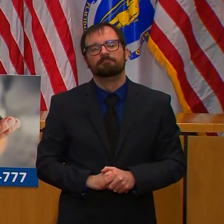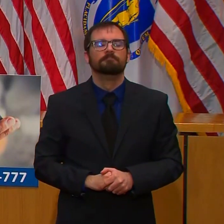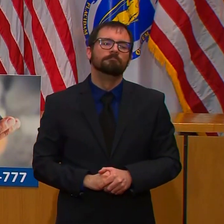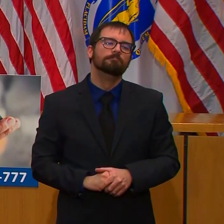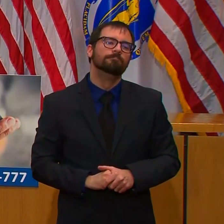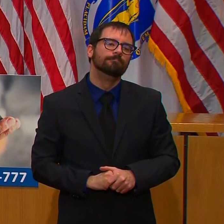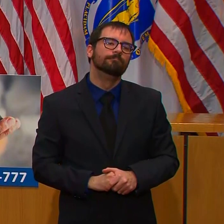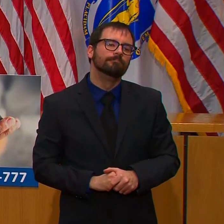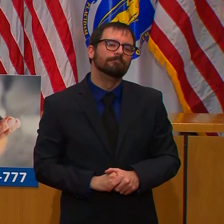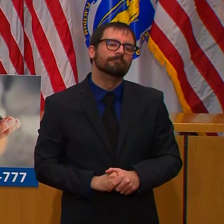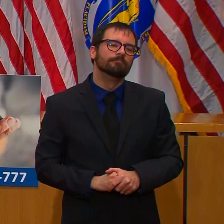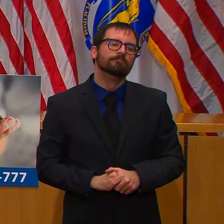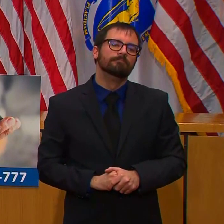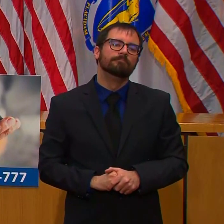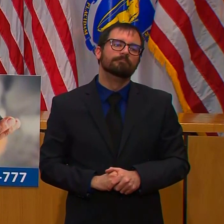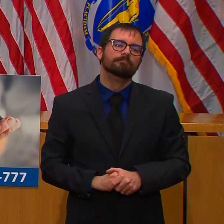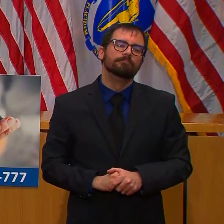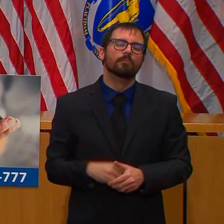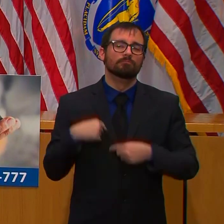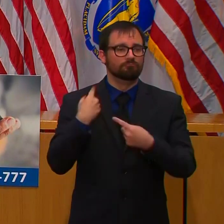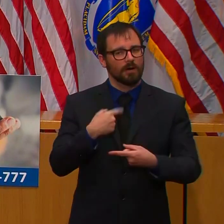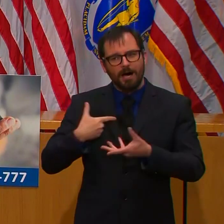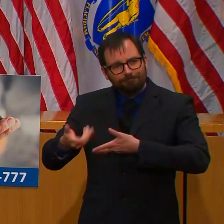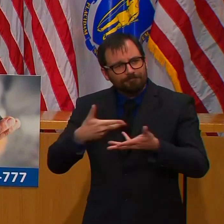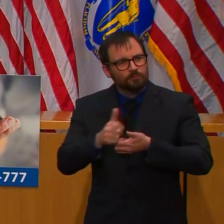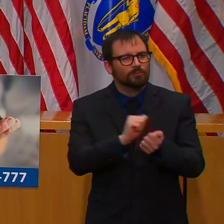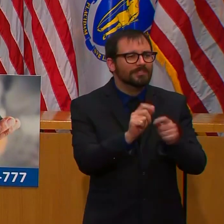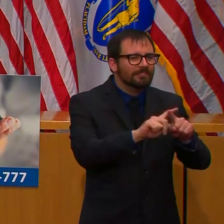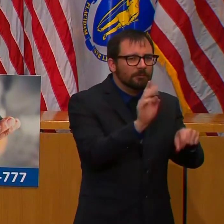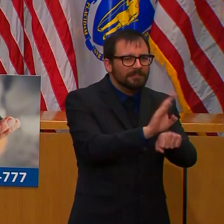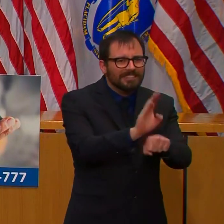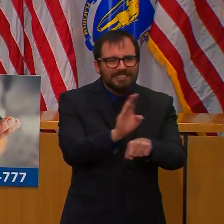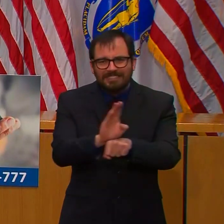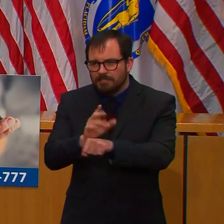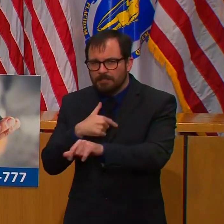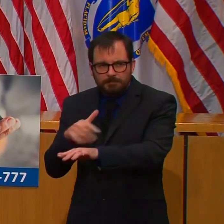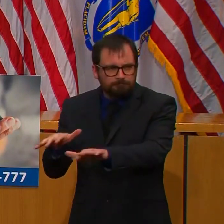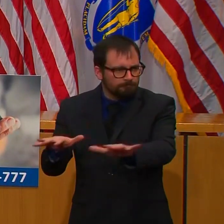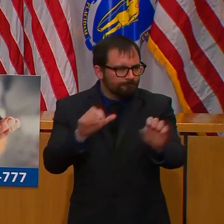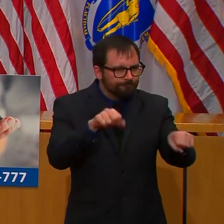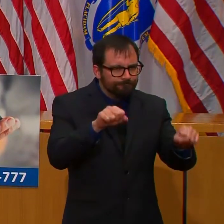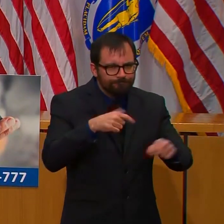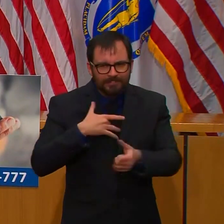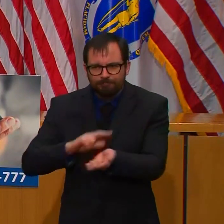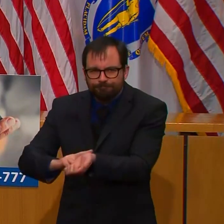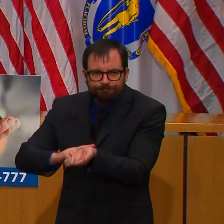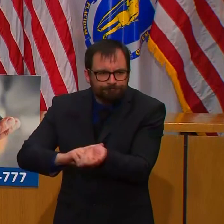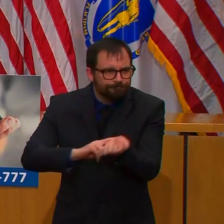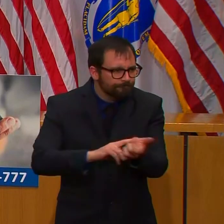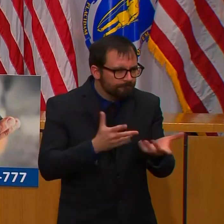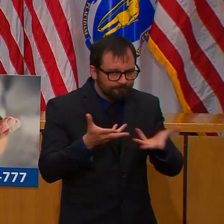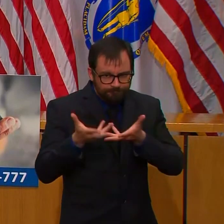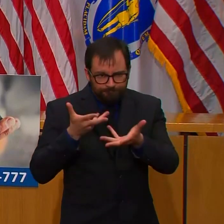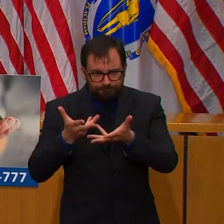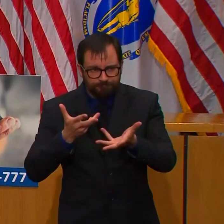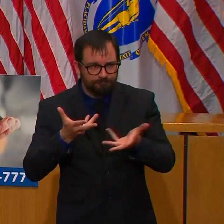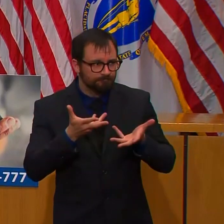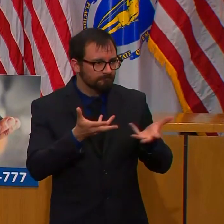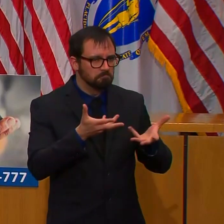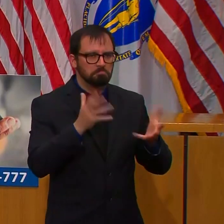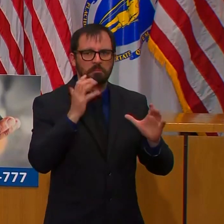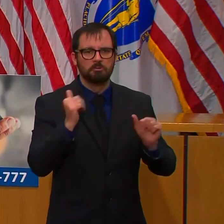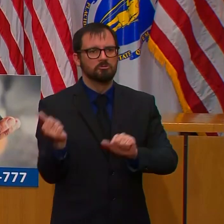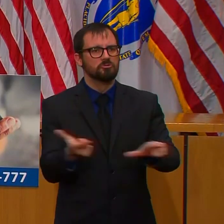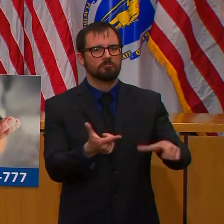supportive of many of the initiatives that we've pursued with respect to defining essential workers and businesses, there is certainly